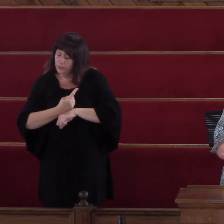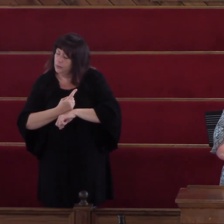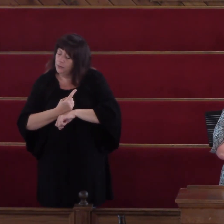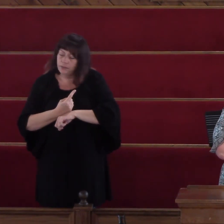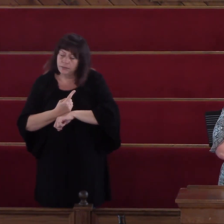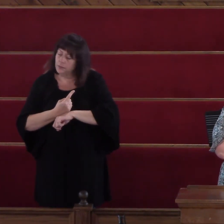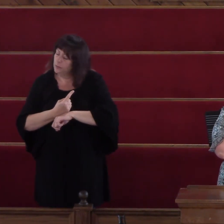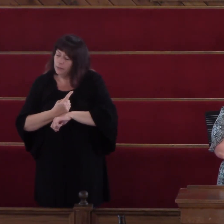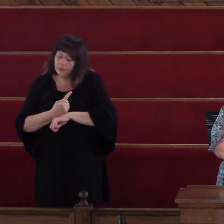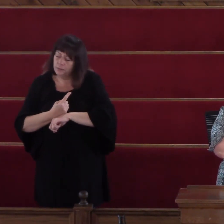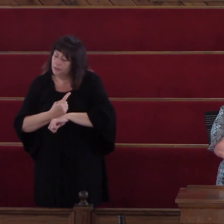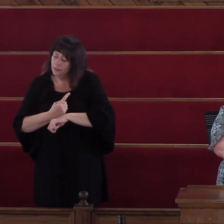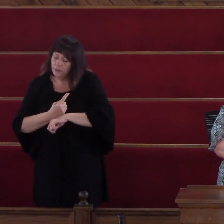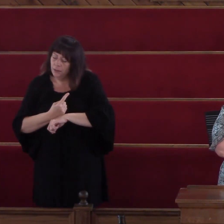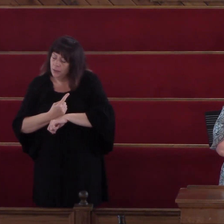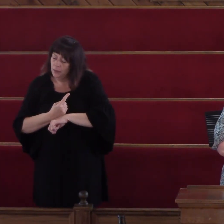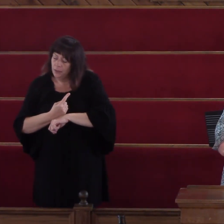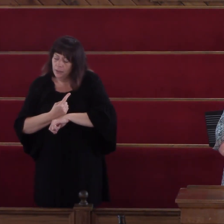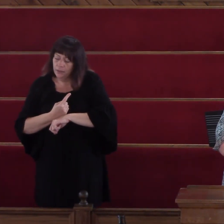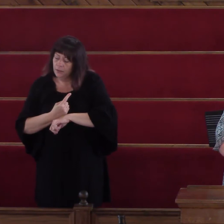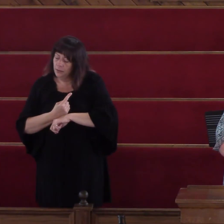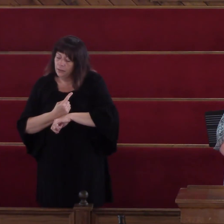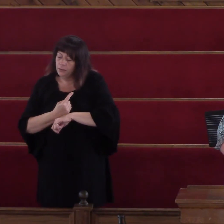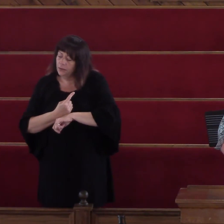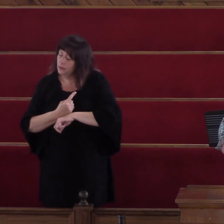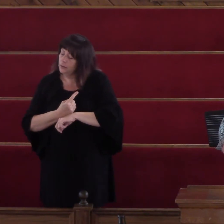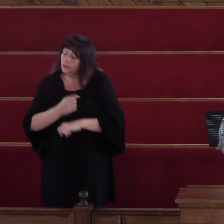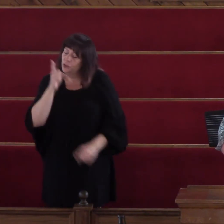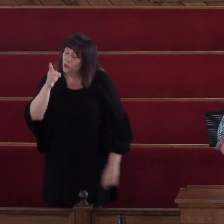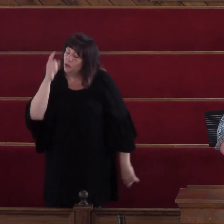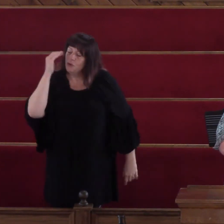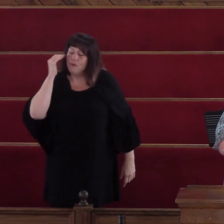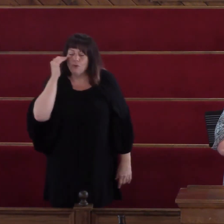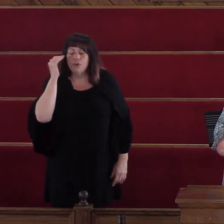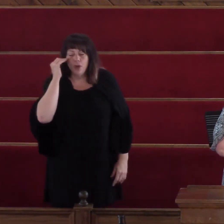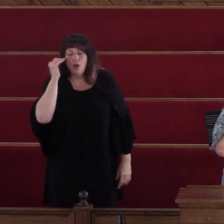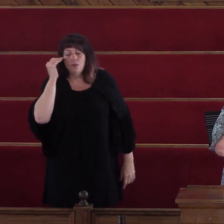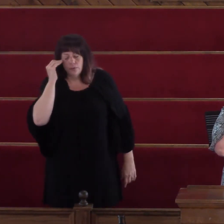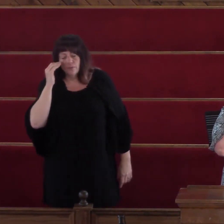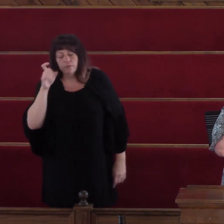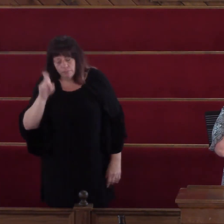It's my desire And you would know